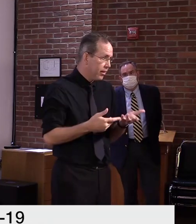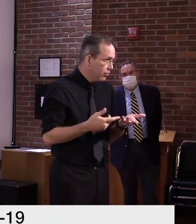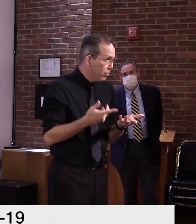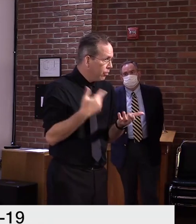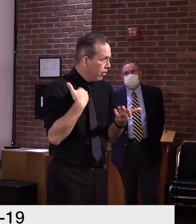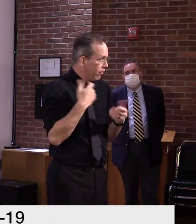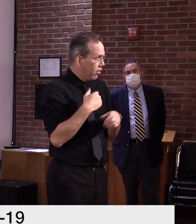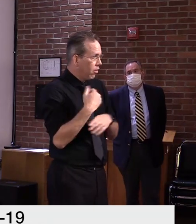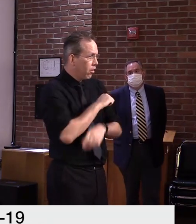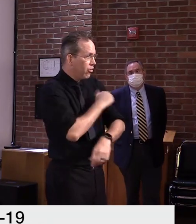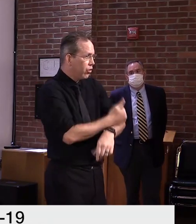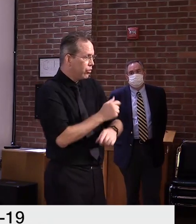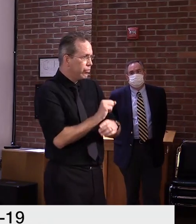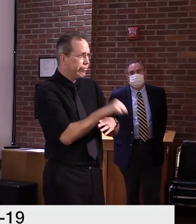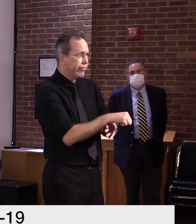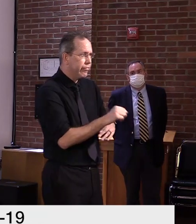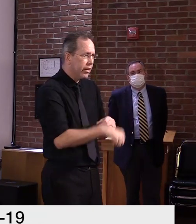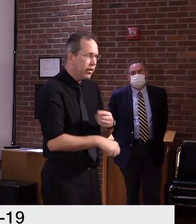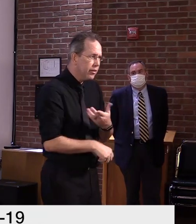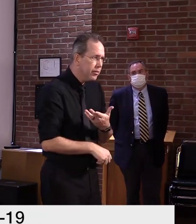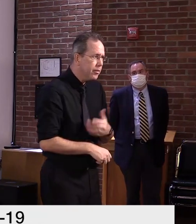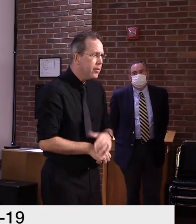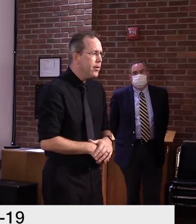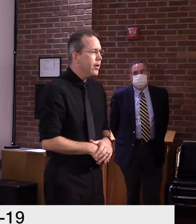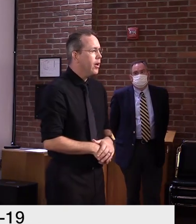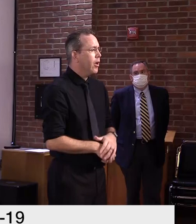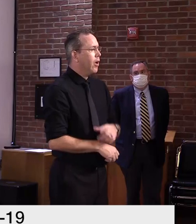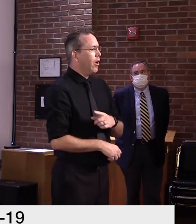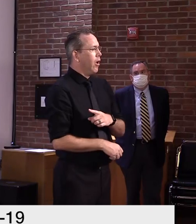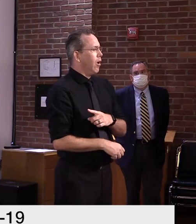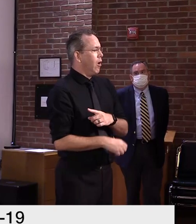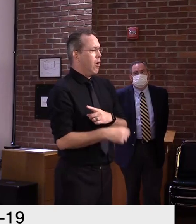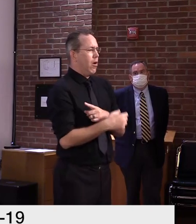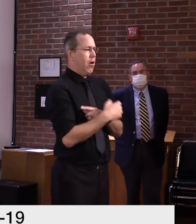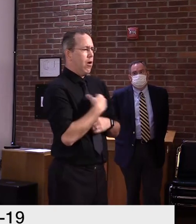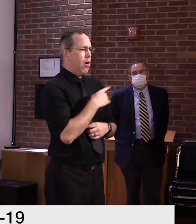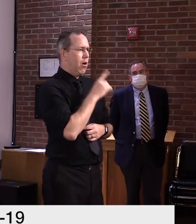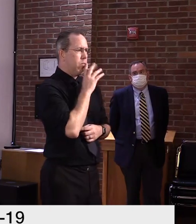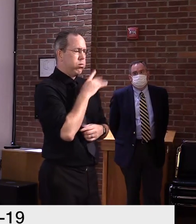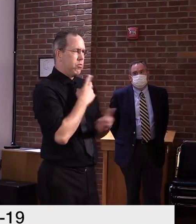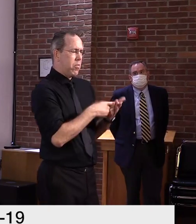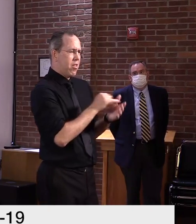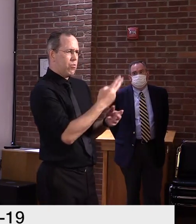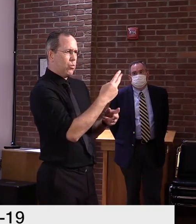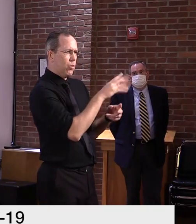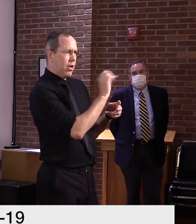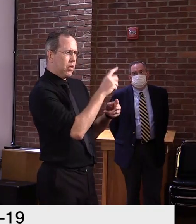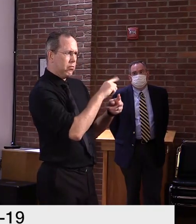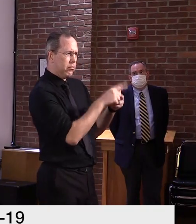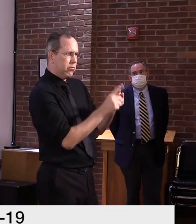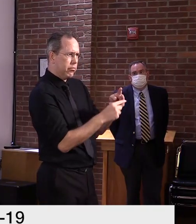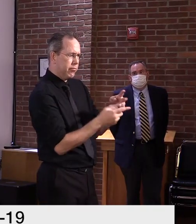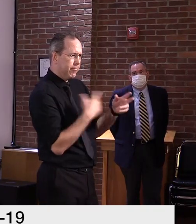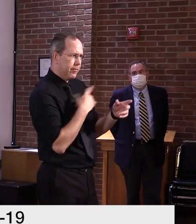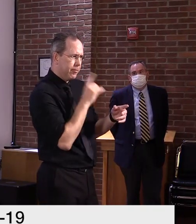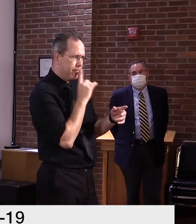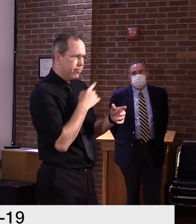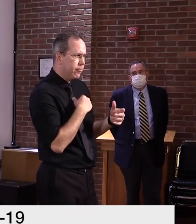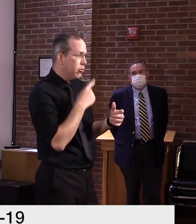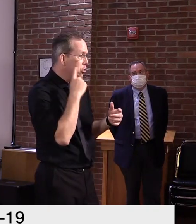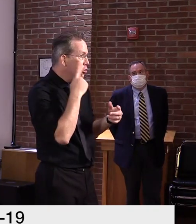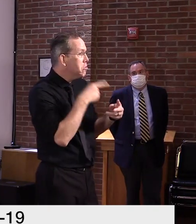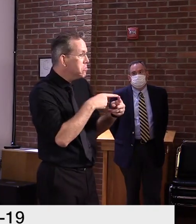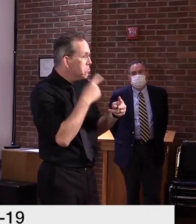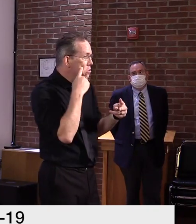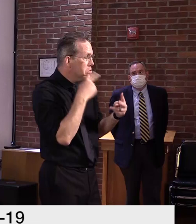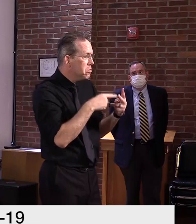And I haven't spoken to him this week, uh, since the, that decision, uh, came down. So, um, I will, I will do so. Uh,